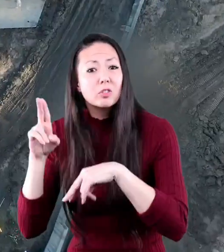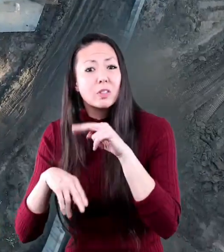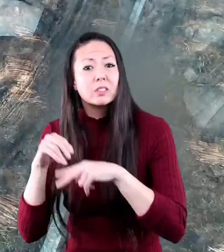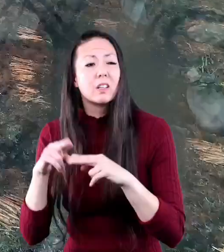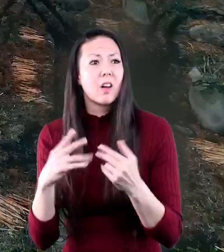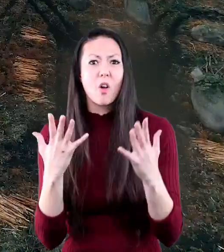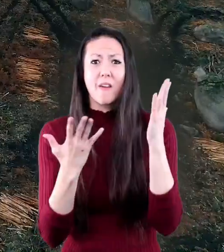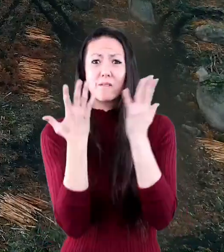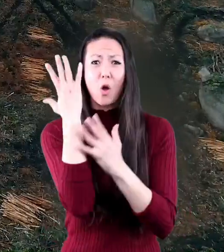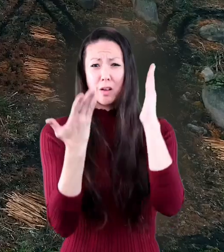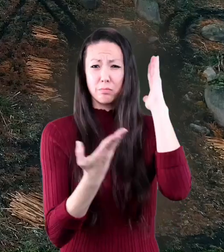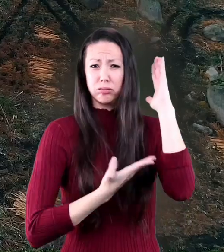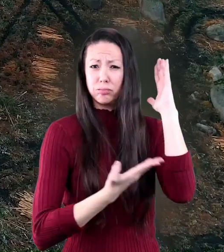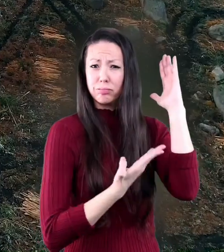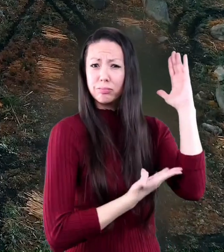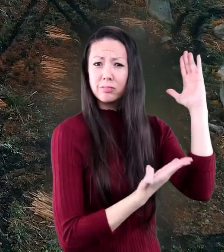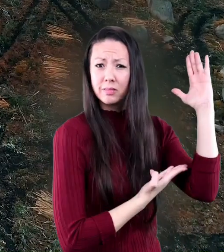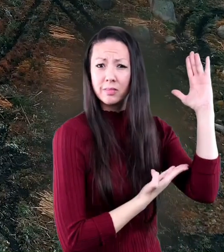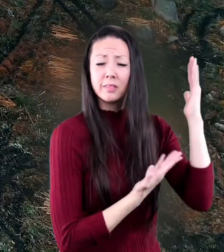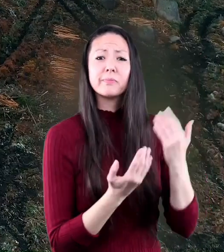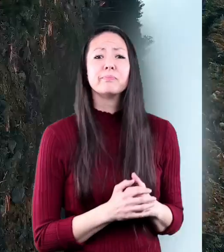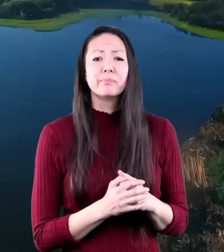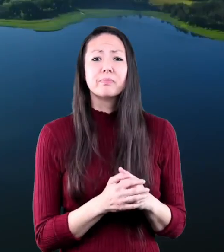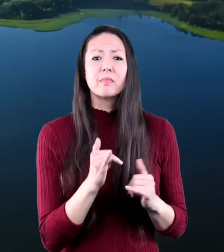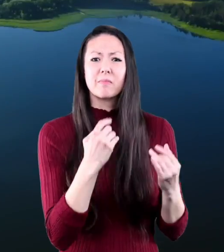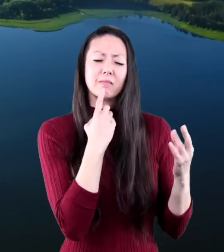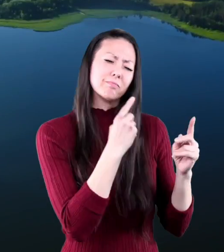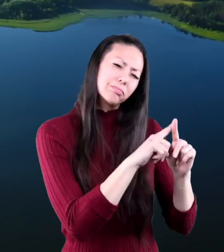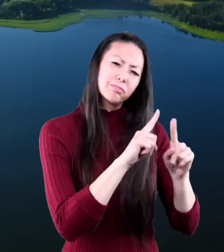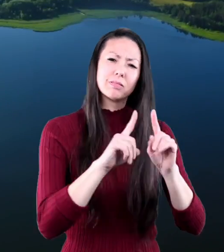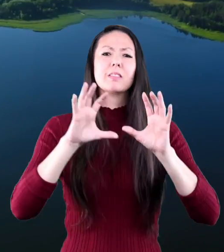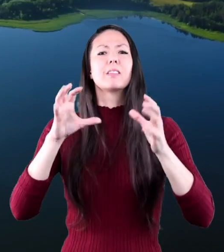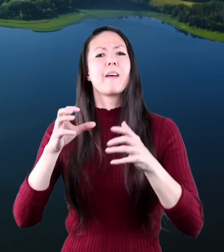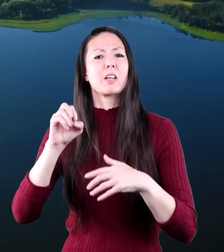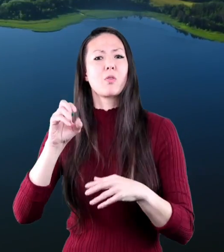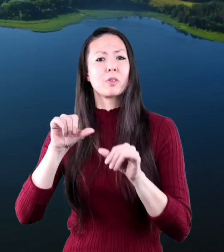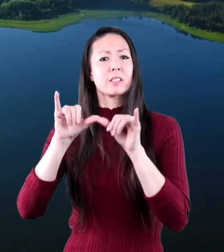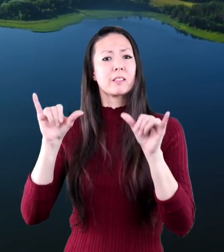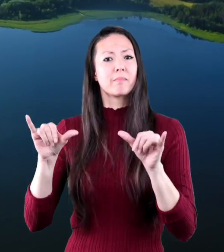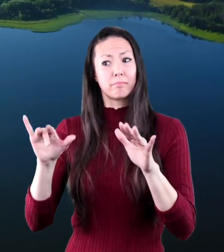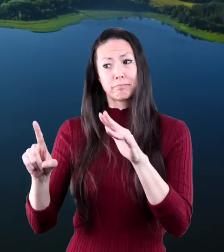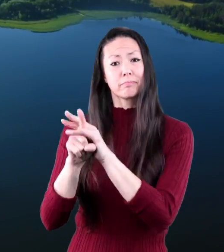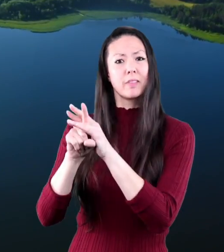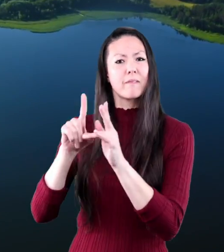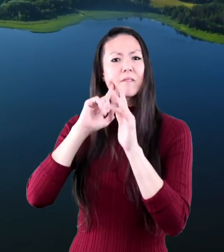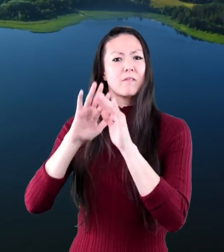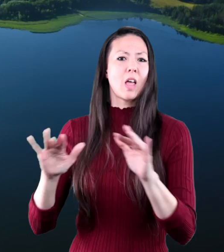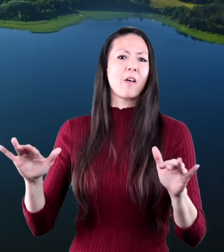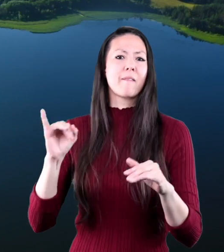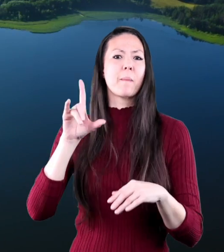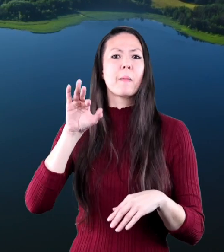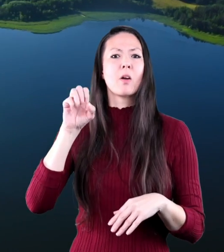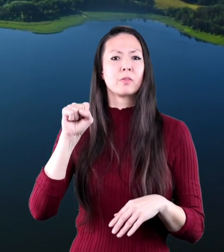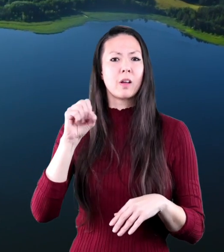and deforestation there are many different ecosystems that exist on various biomes on our earth